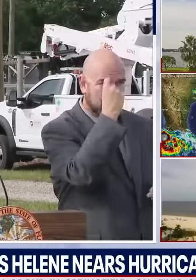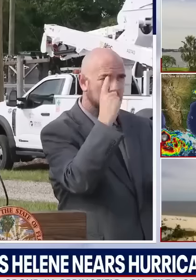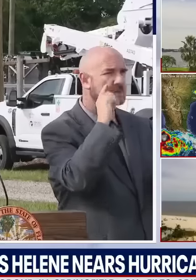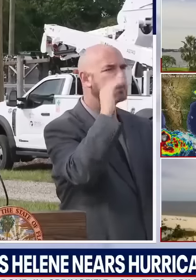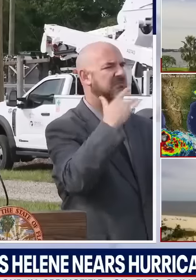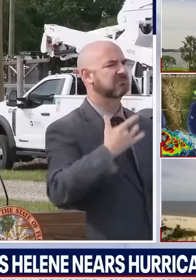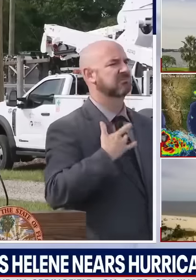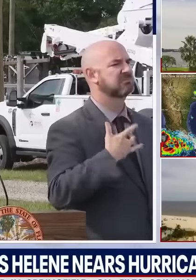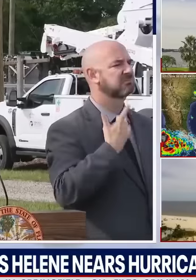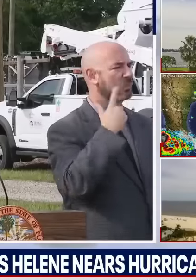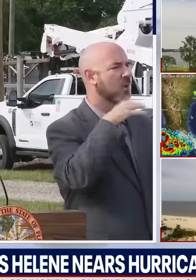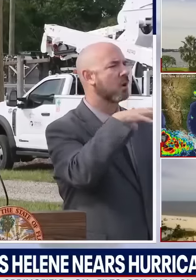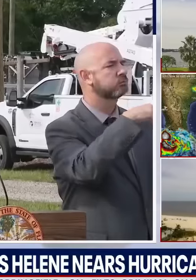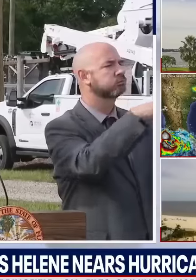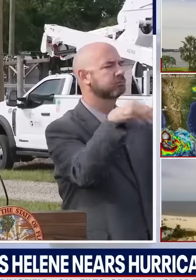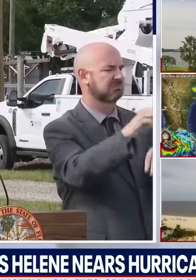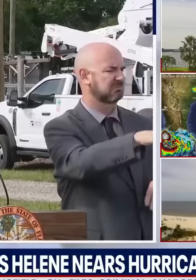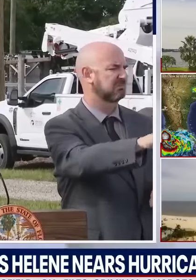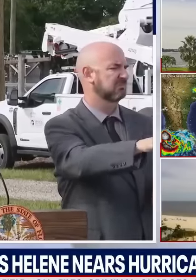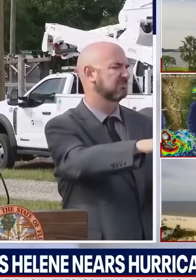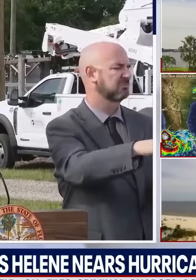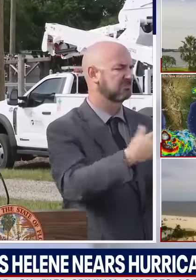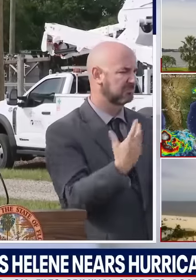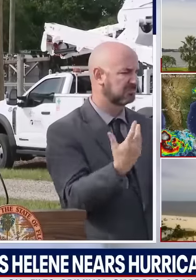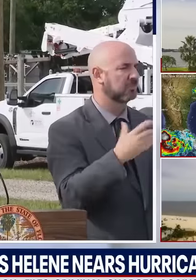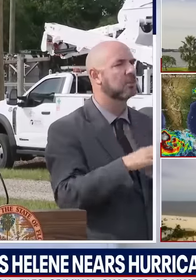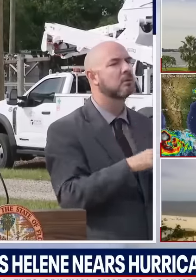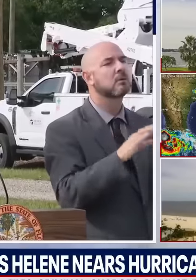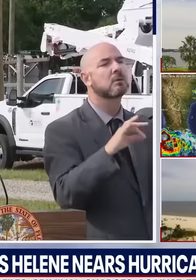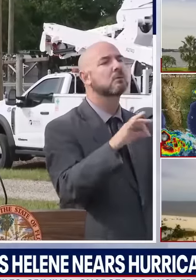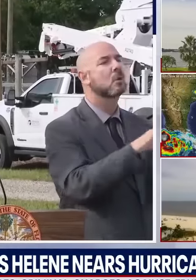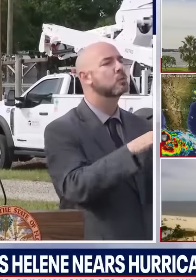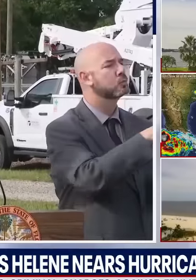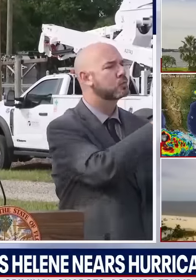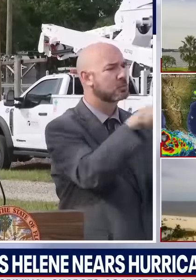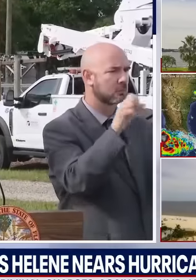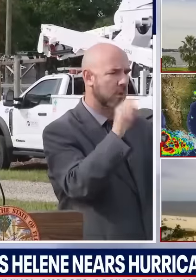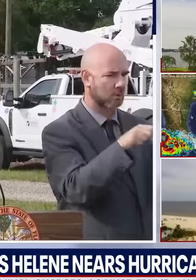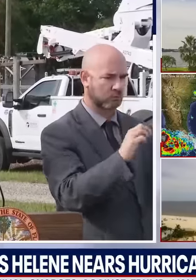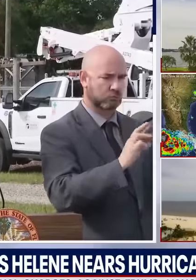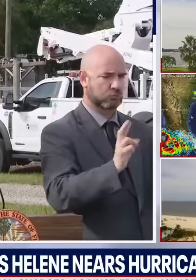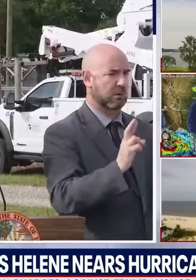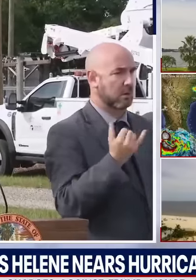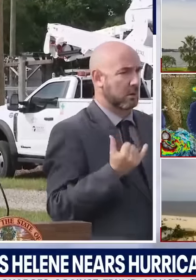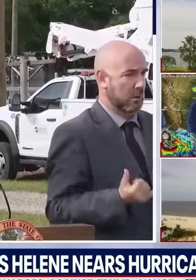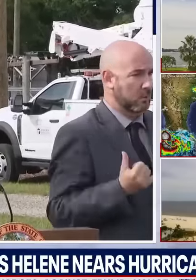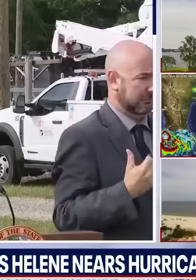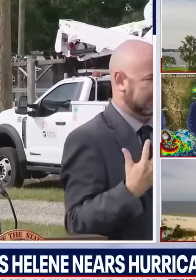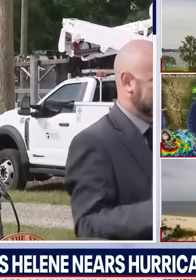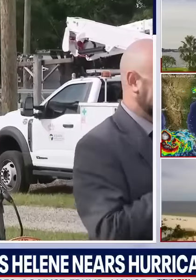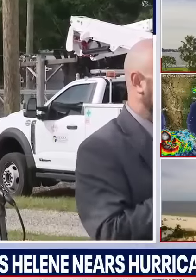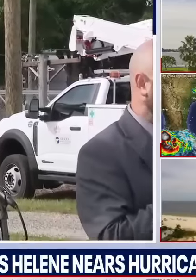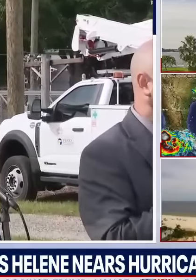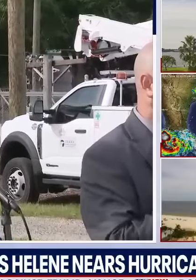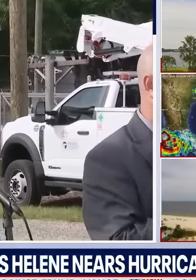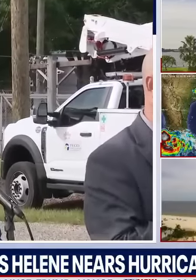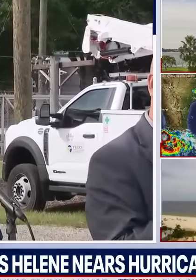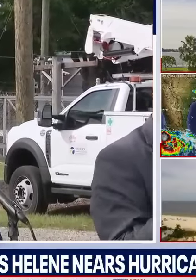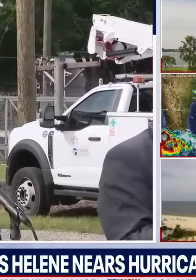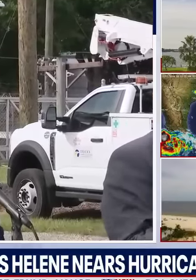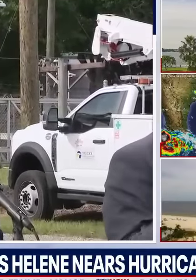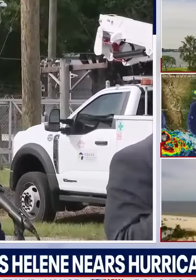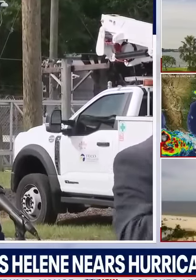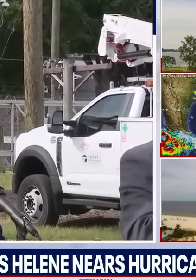folks have an opportunity to plan for that now. You still have time to make the preparations and put your plan in place today, but